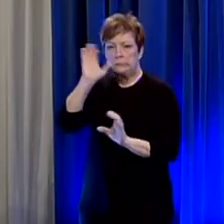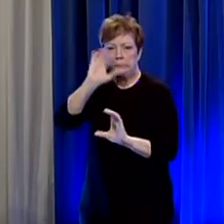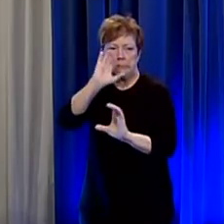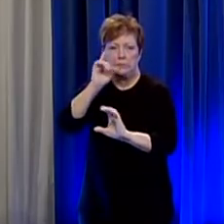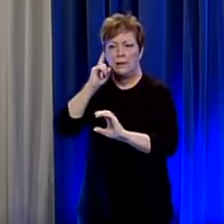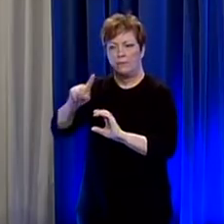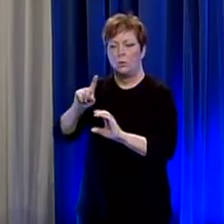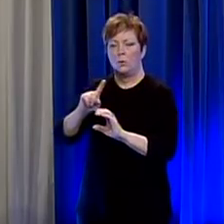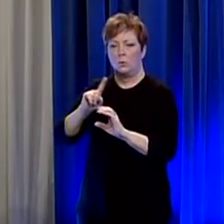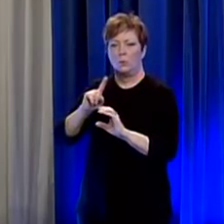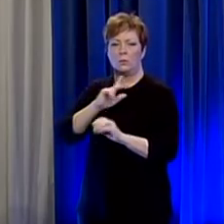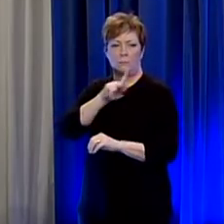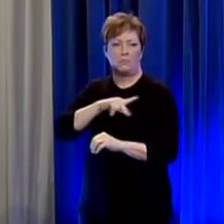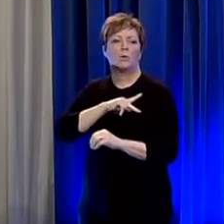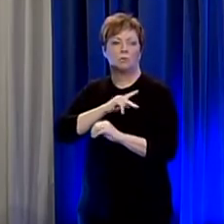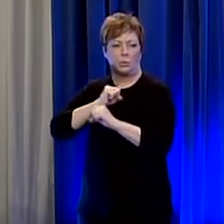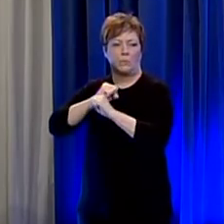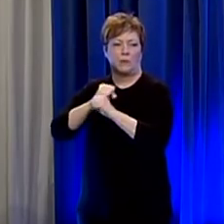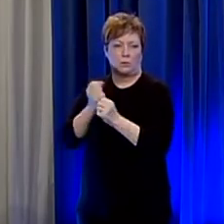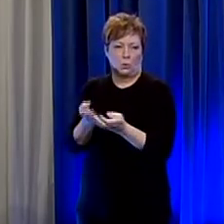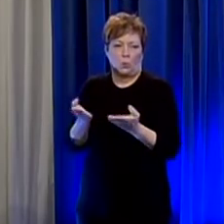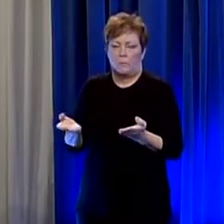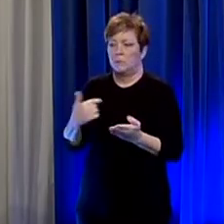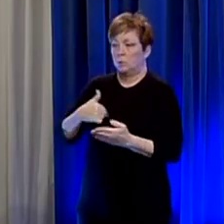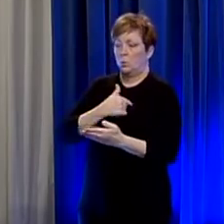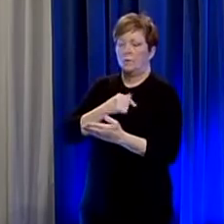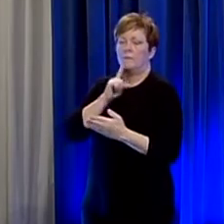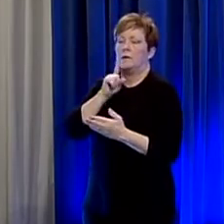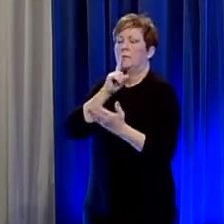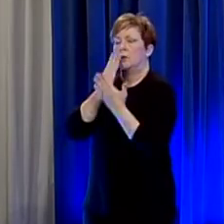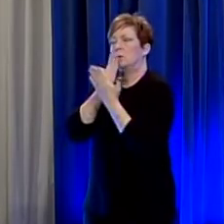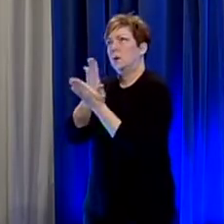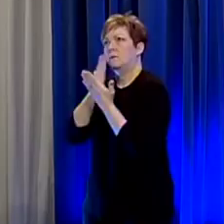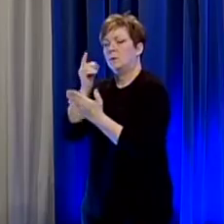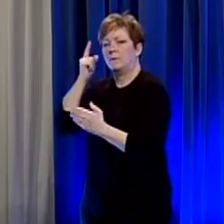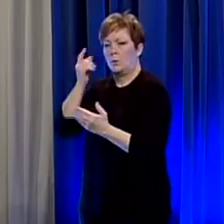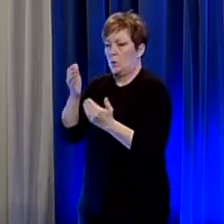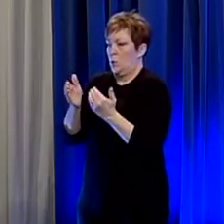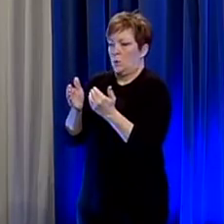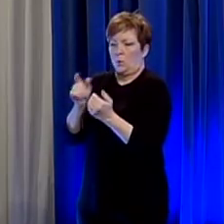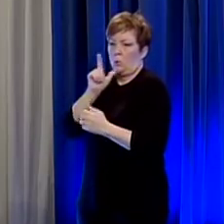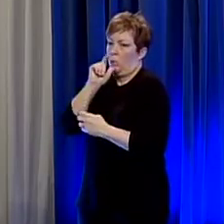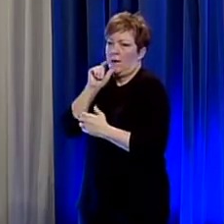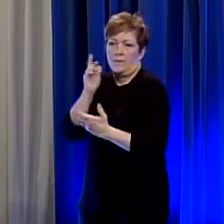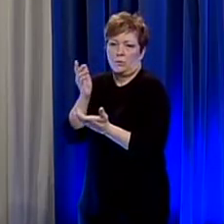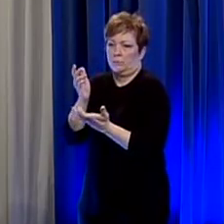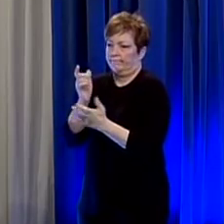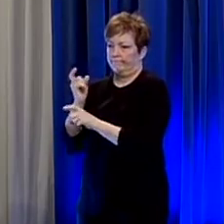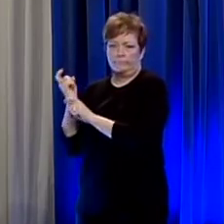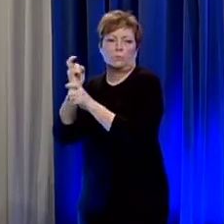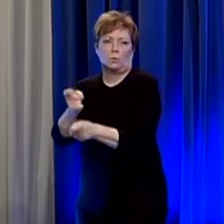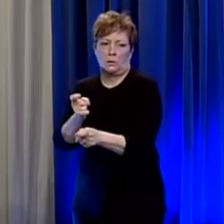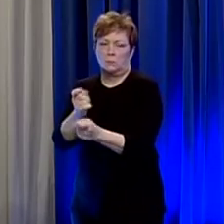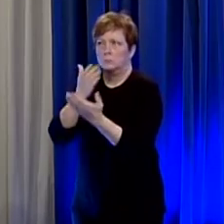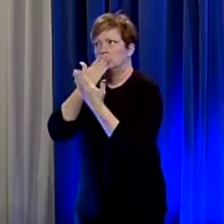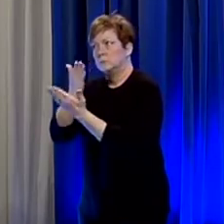so we're very grateful for for whatever personal organization made that available we would certainly encourage those in in the private sector who